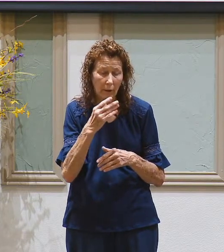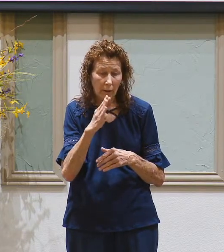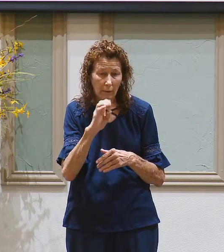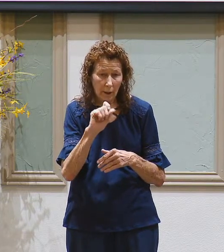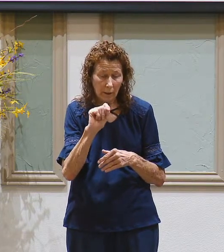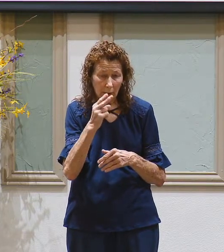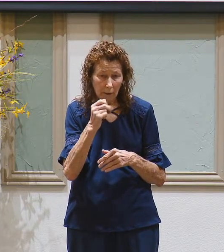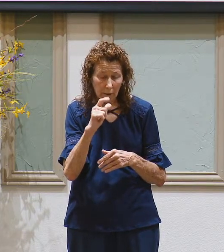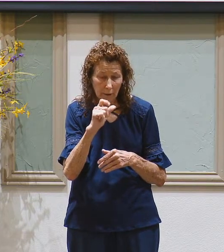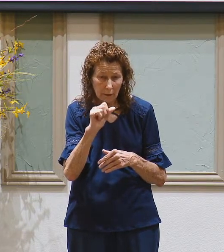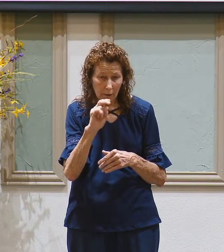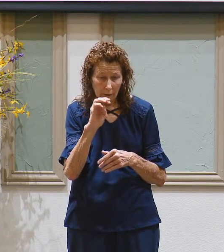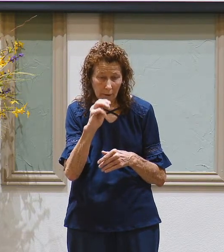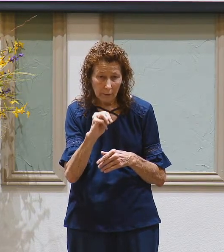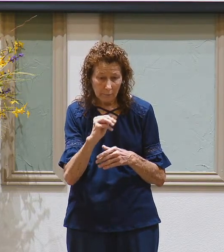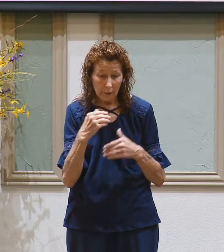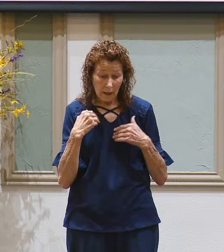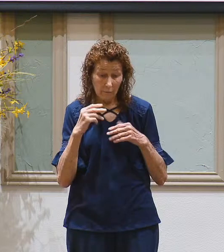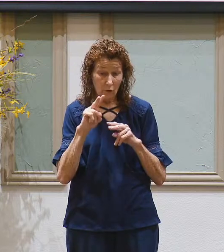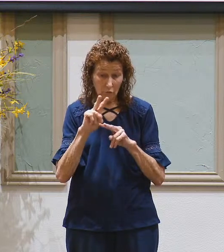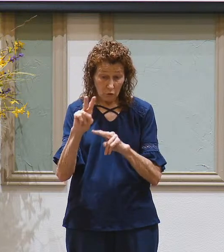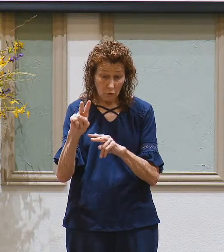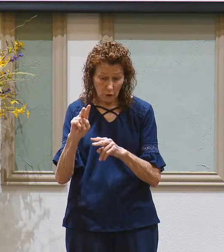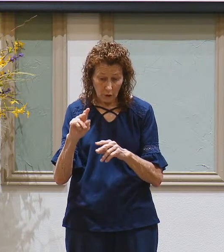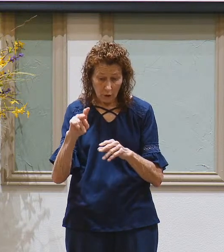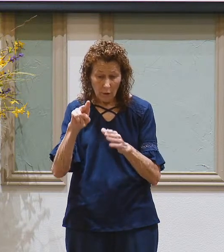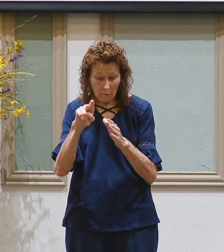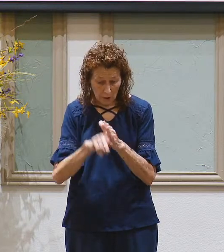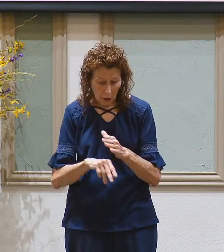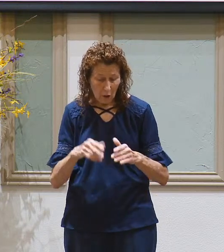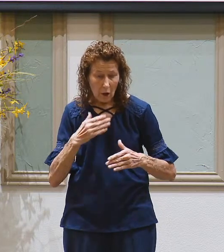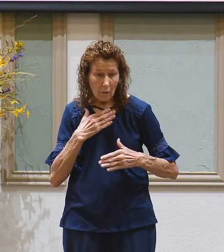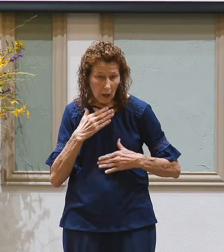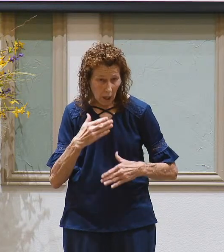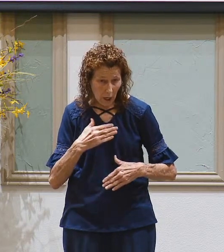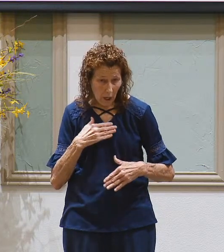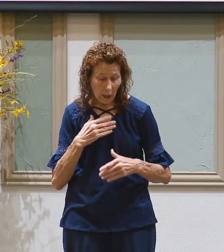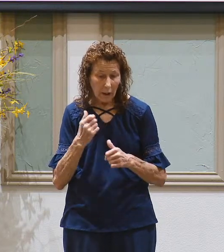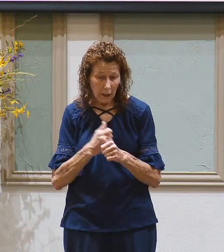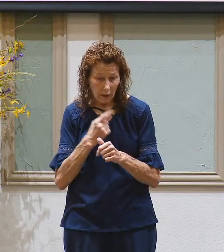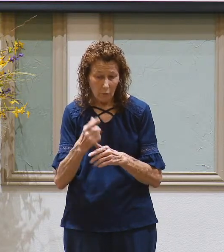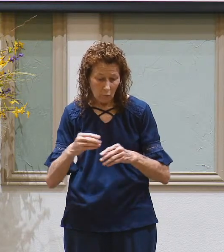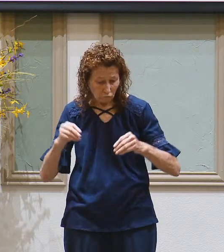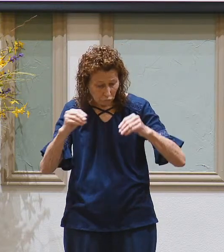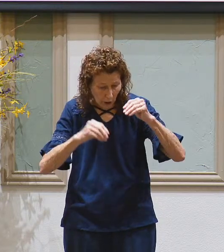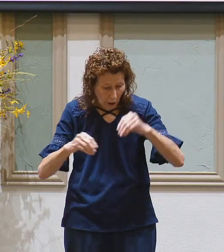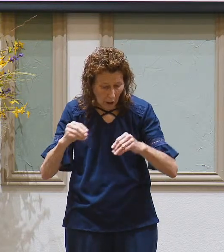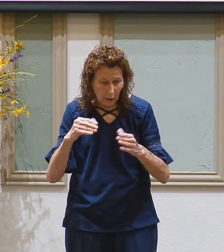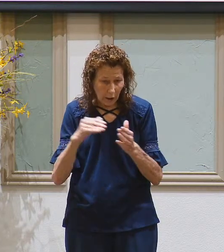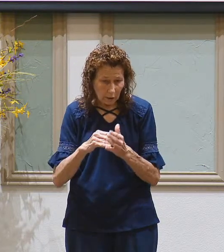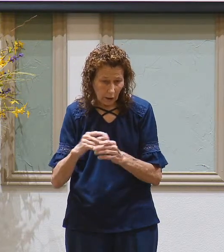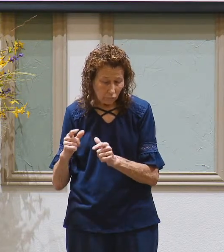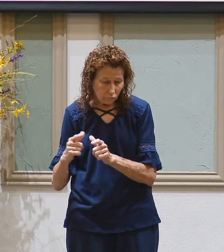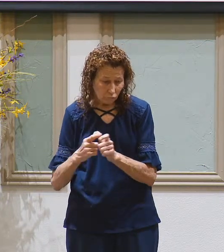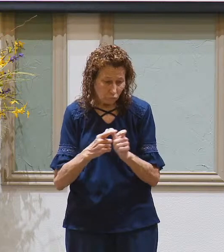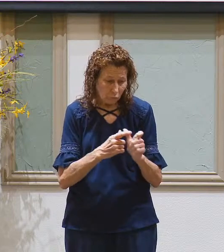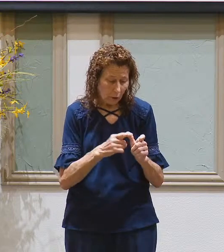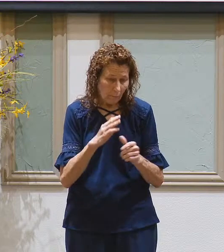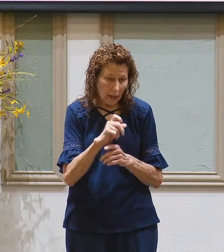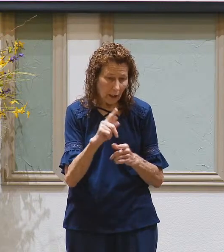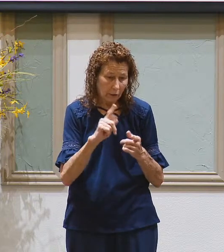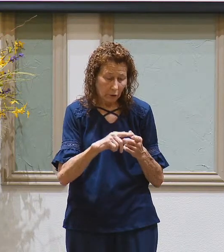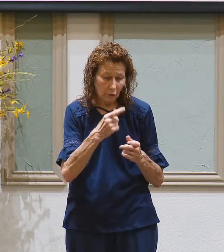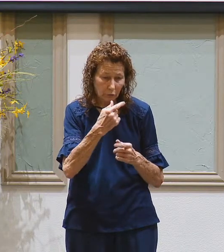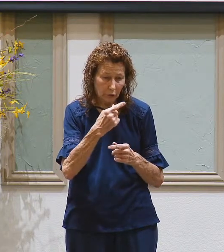They have the funeral. They bury the bones. And then everybody loads up and heads back to Goshen.